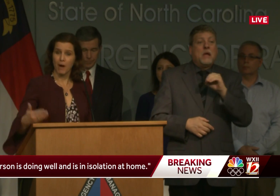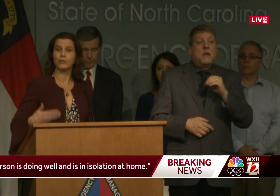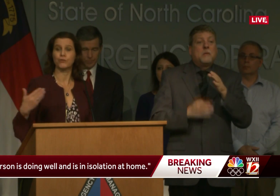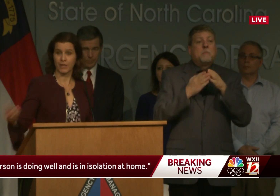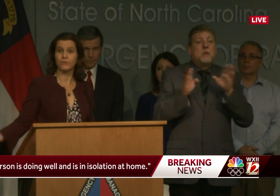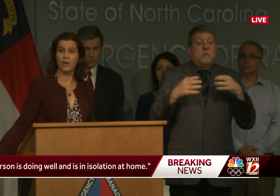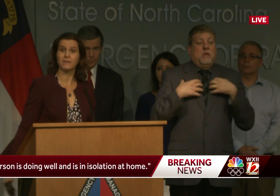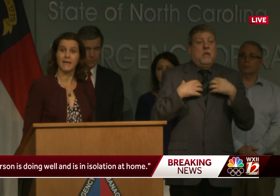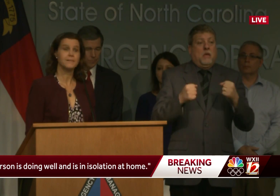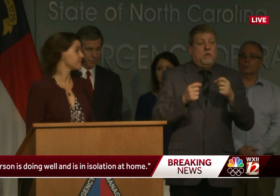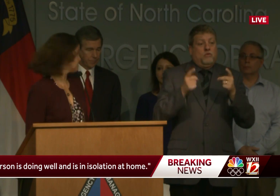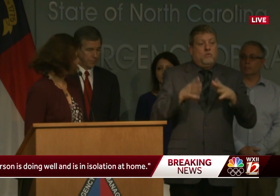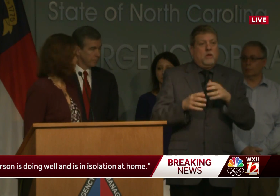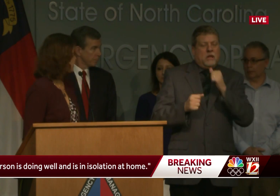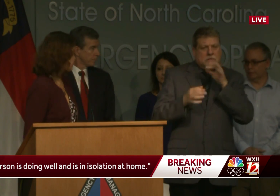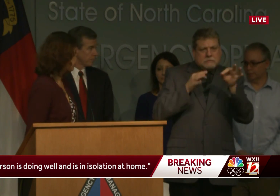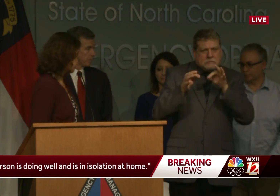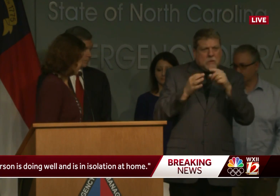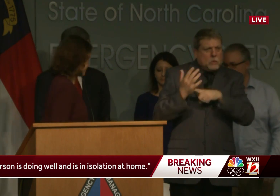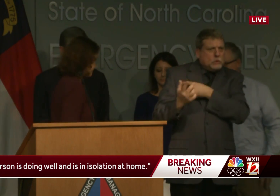monitoring of the contacts.